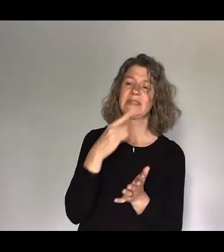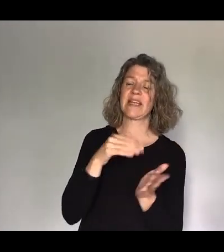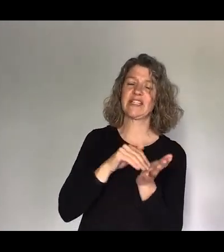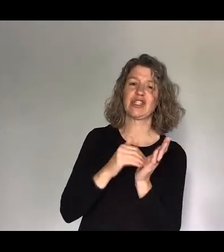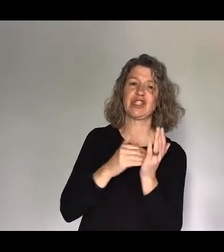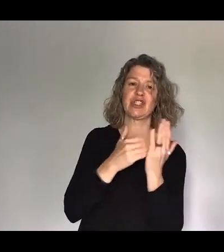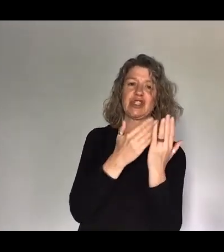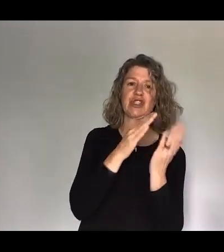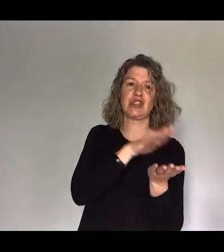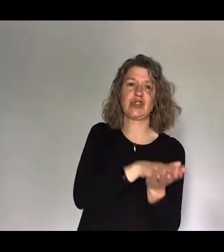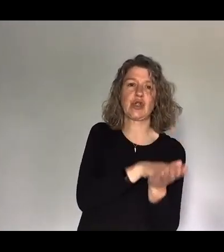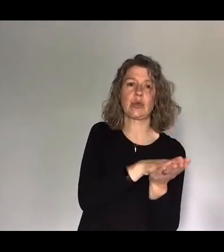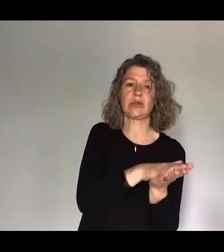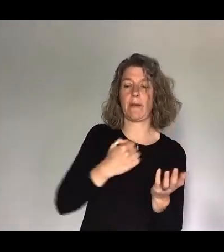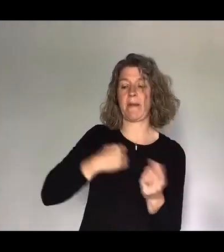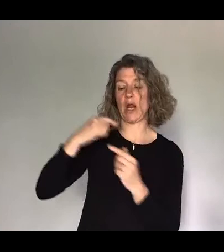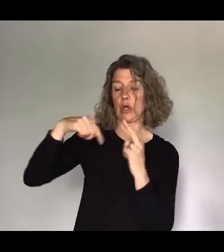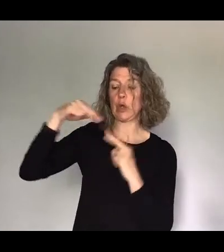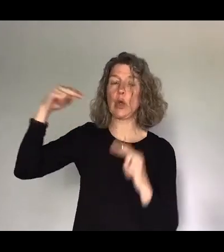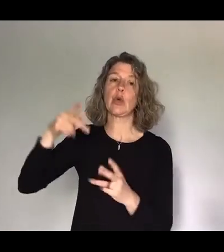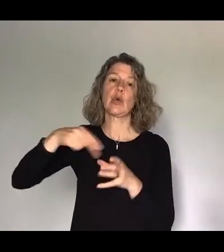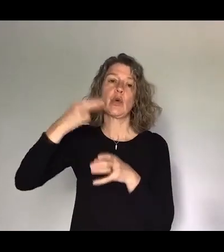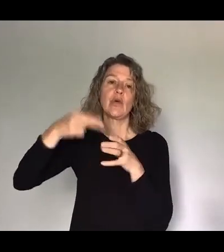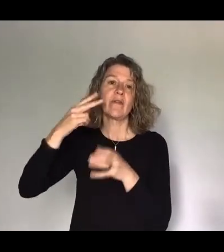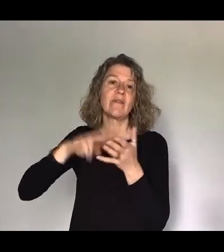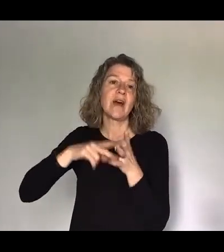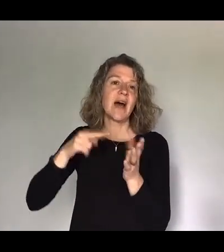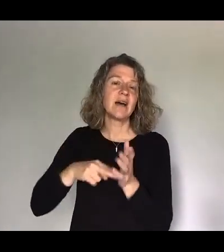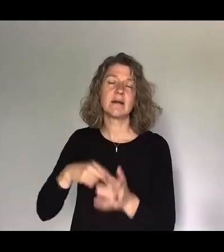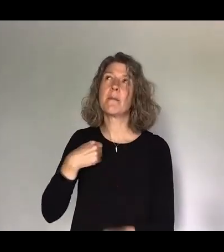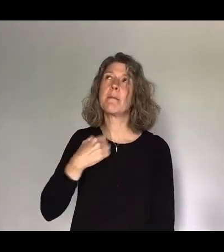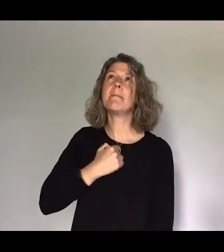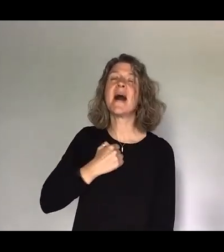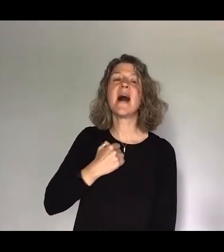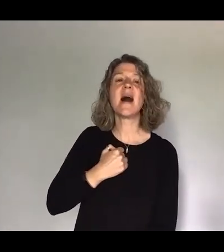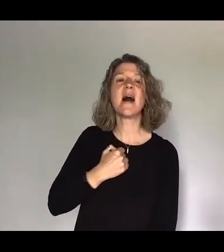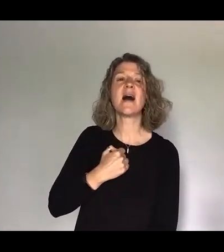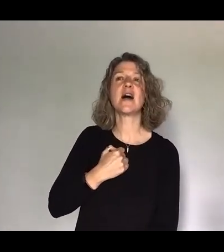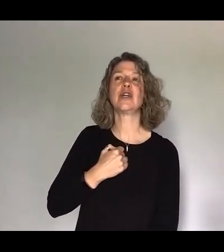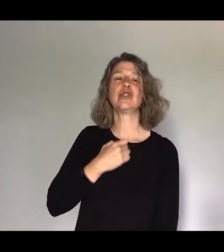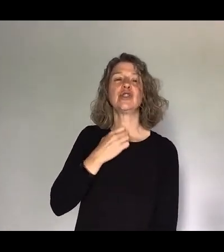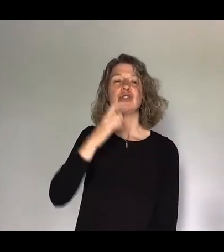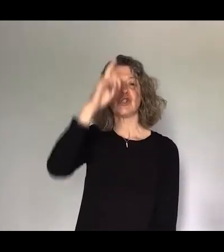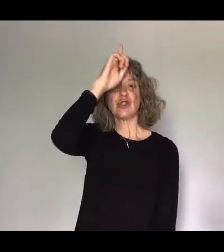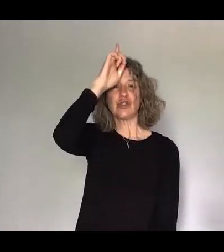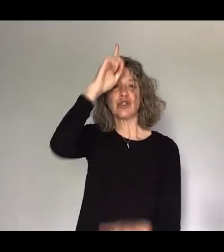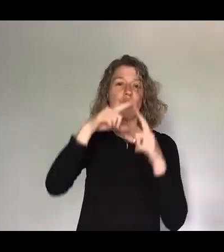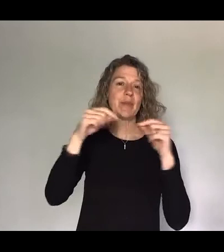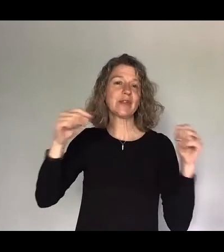Mine is the noodle van. Very good. Mine was... I can't remember what it was called, but it was the German sausage stand. Oh, yes. It so good. It was like